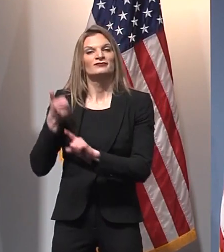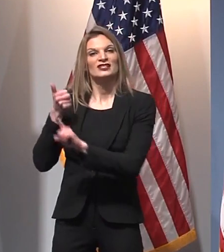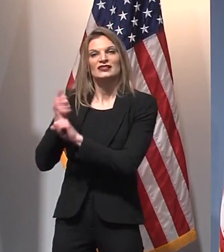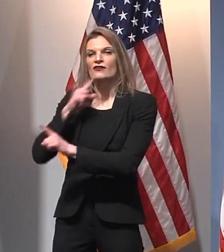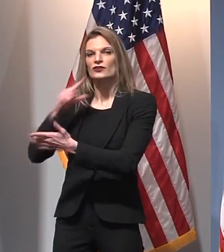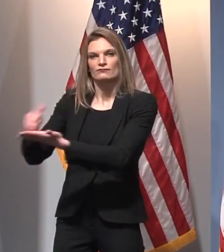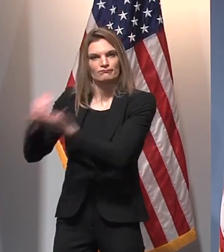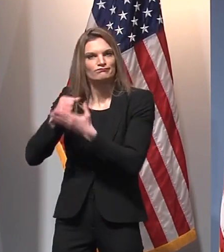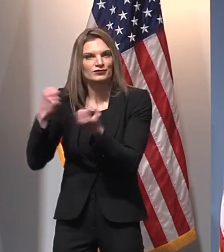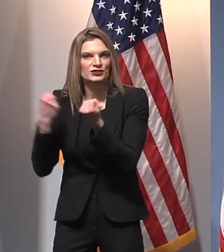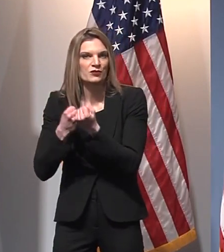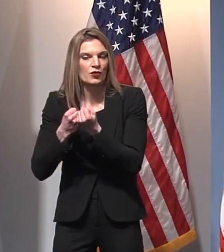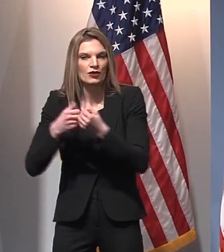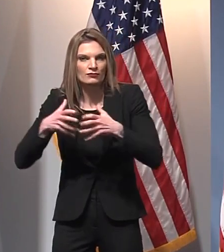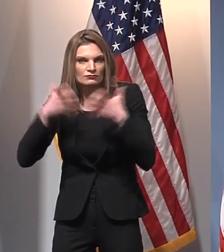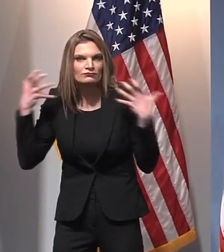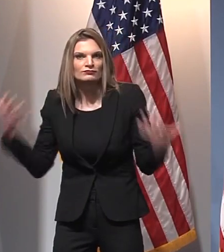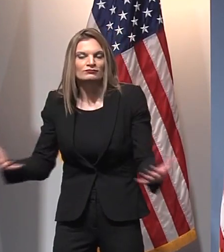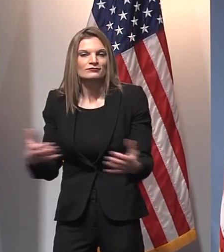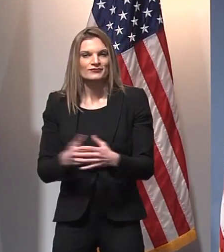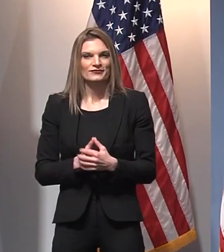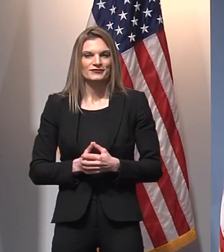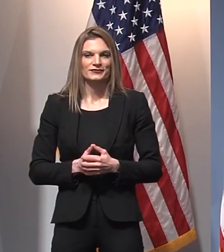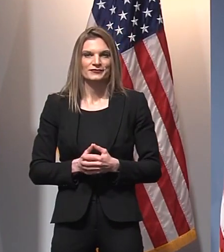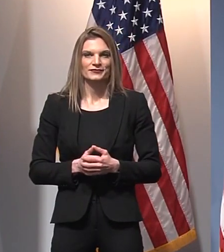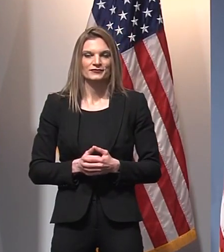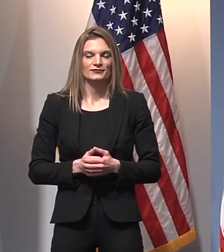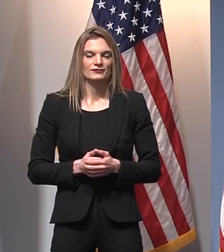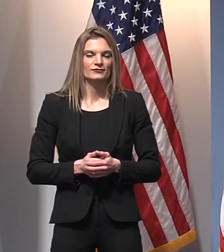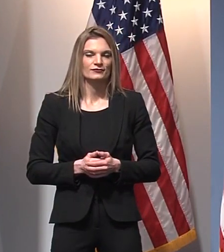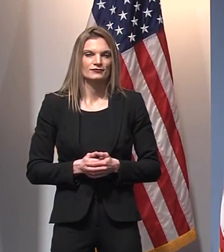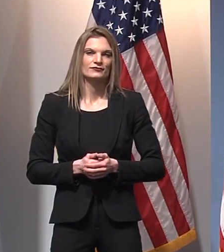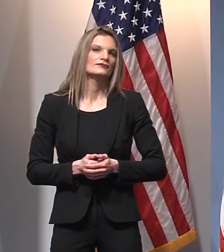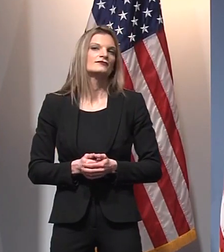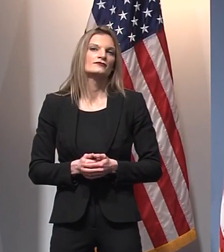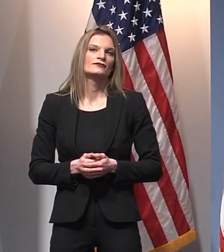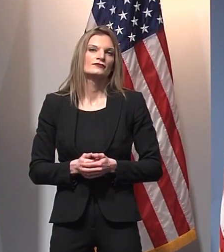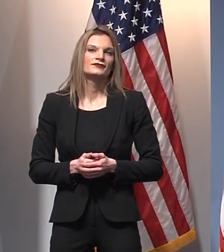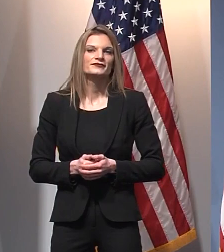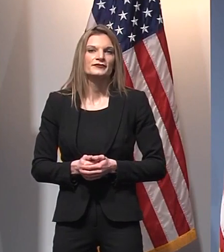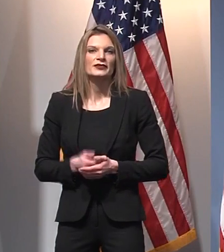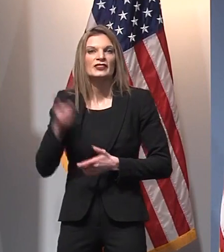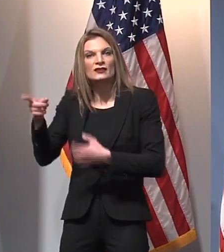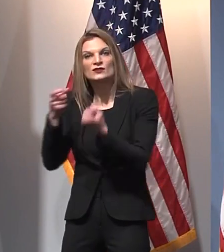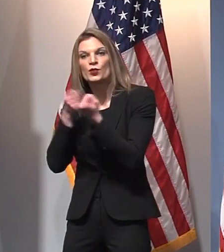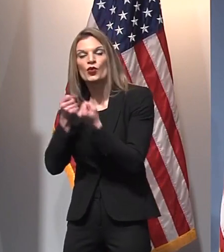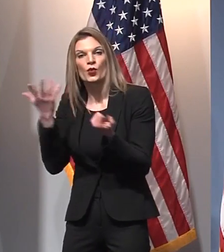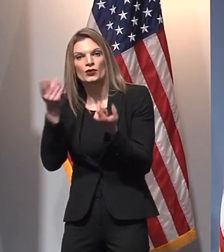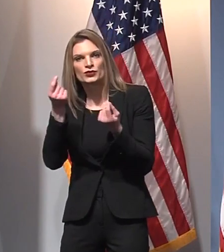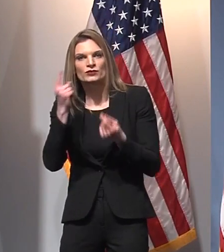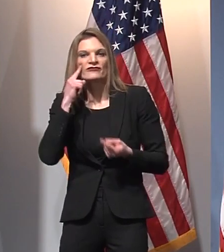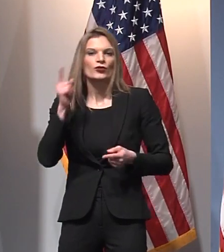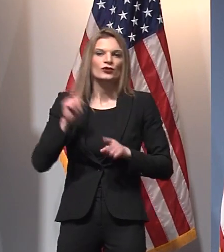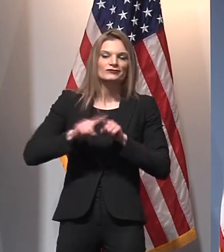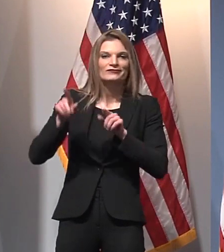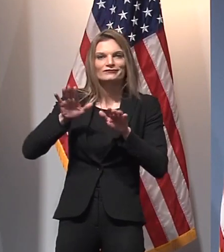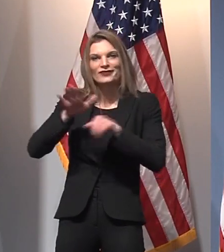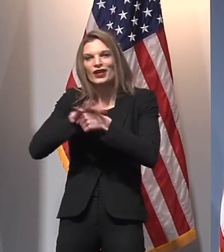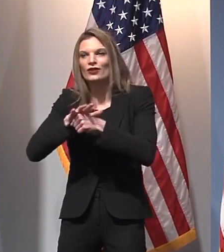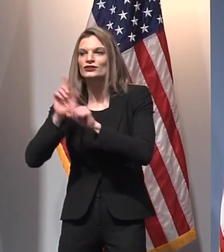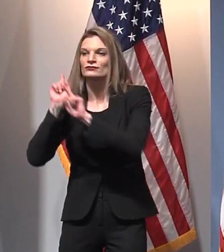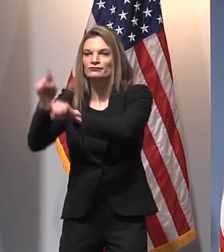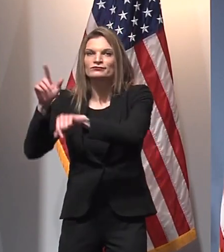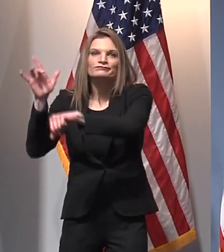role in our ability to administer these vaccines efficiently. They support mobile screening sites, testing,